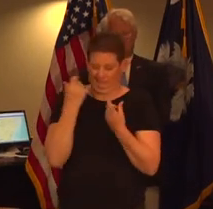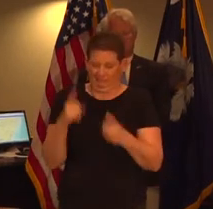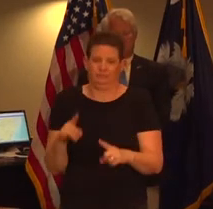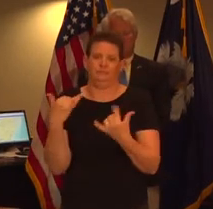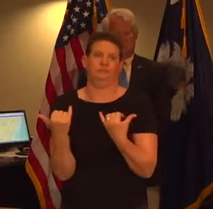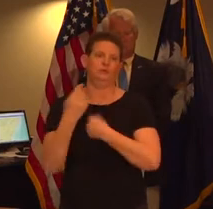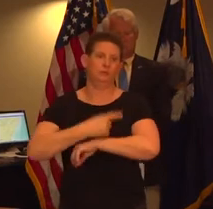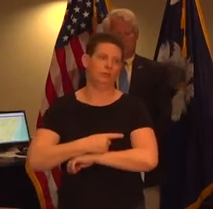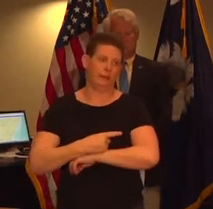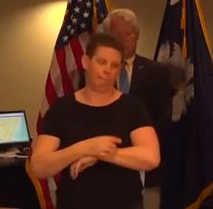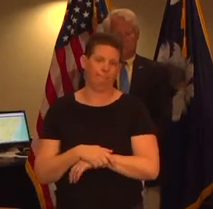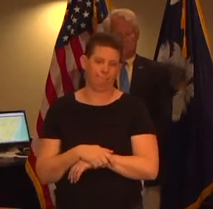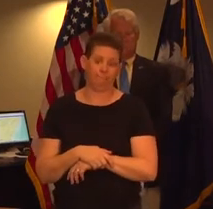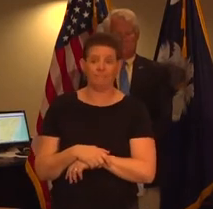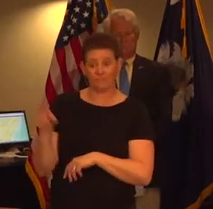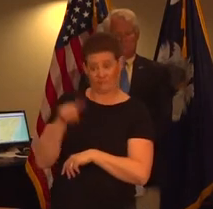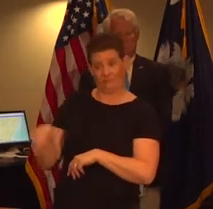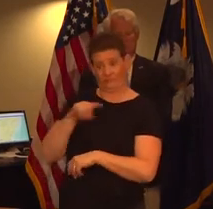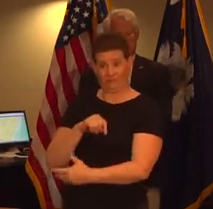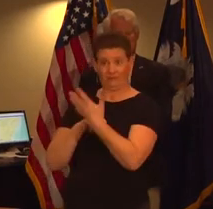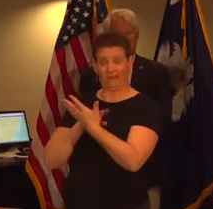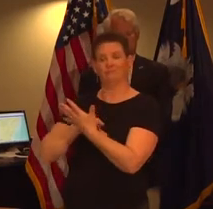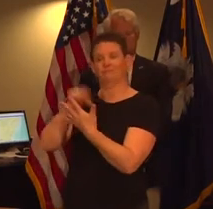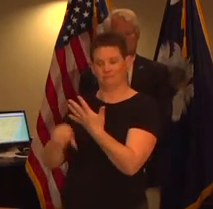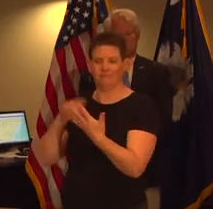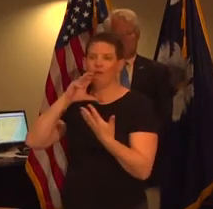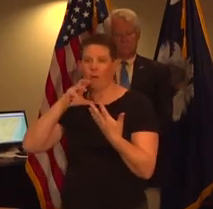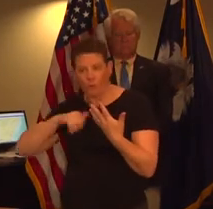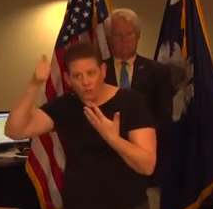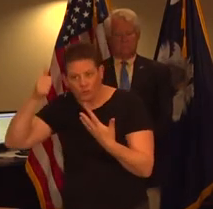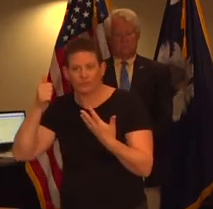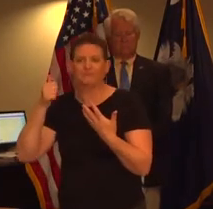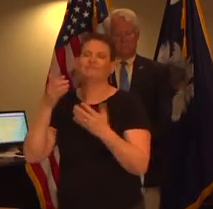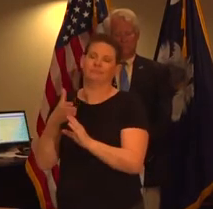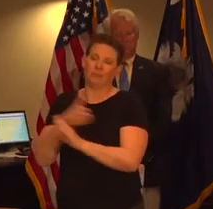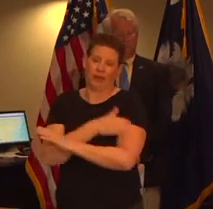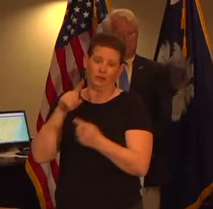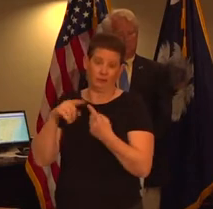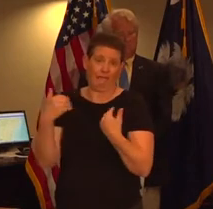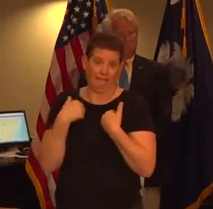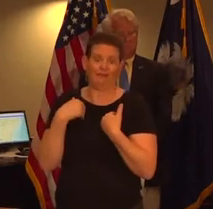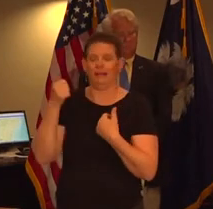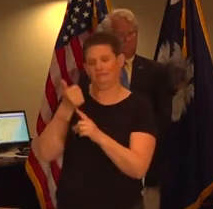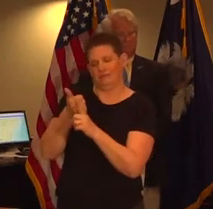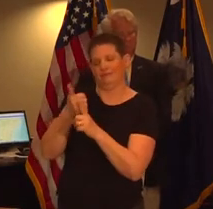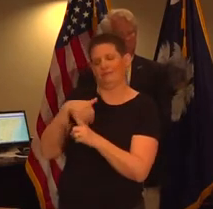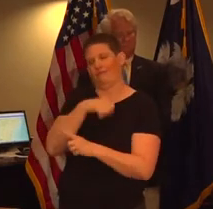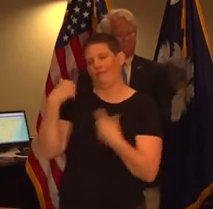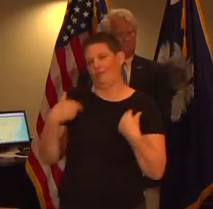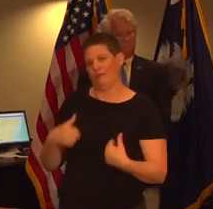each of these patients were elderly and had underlying conditions prior to testing positive for covet 19